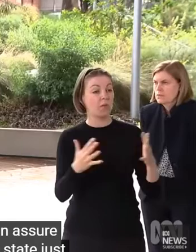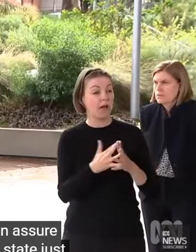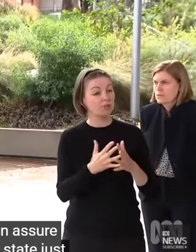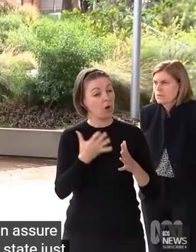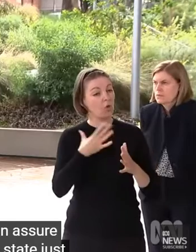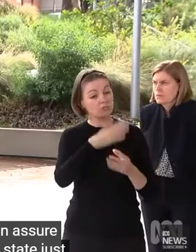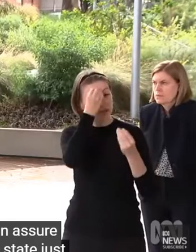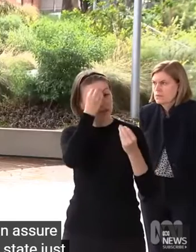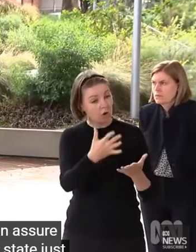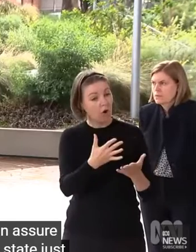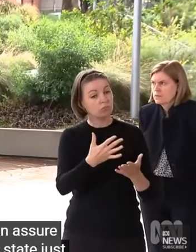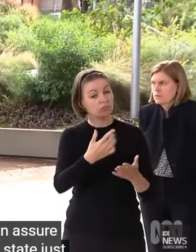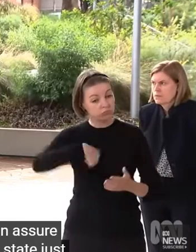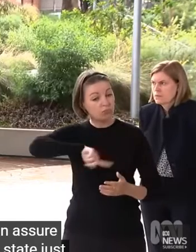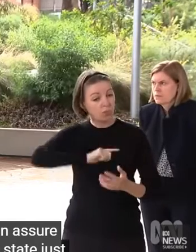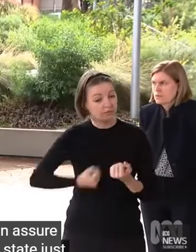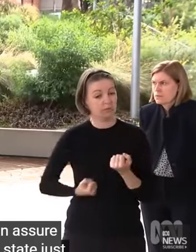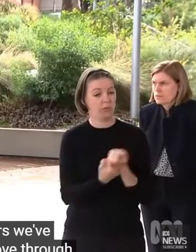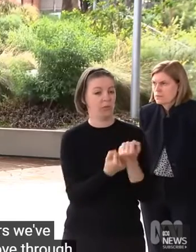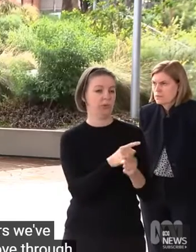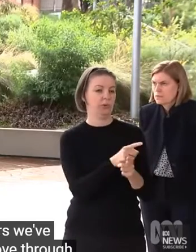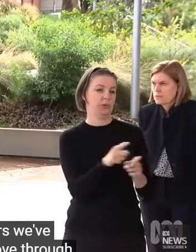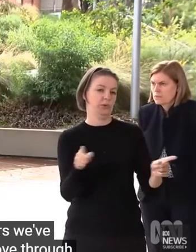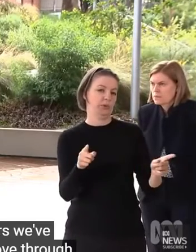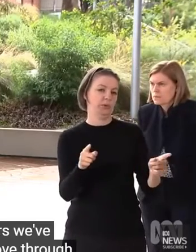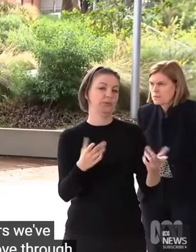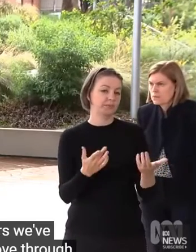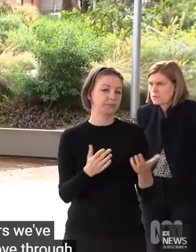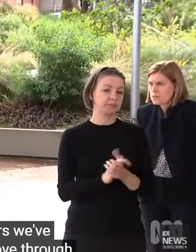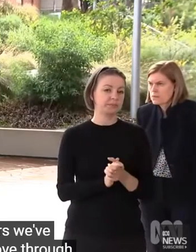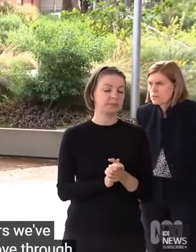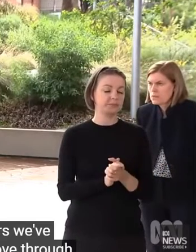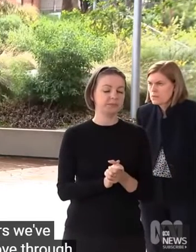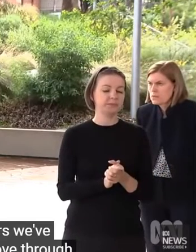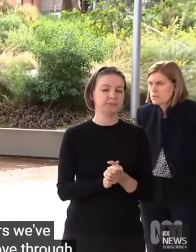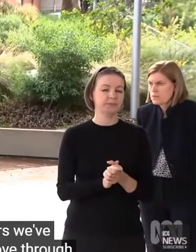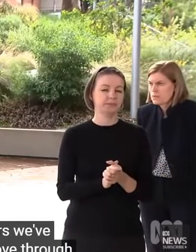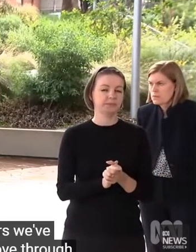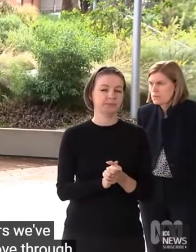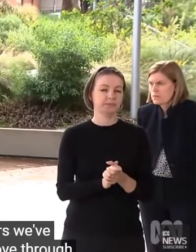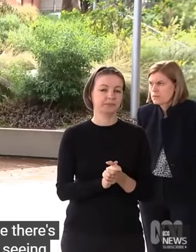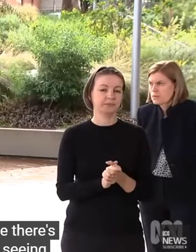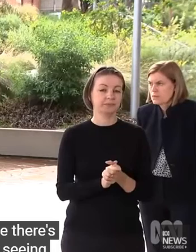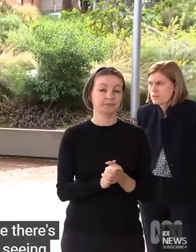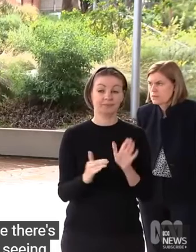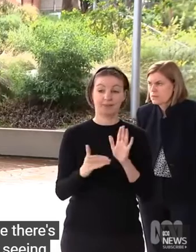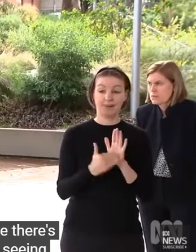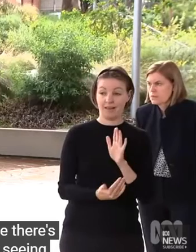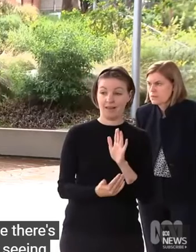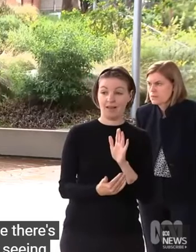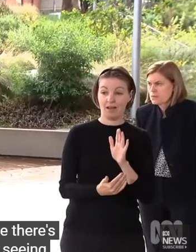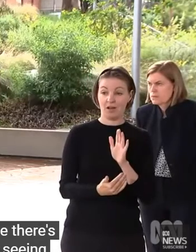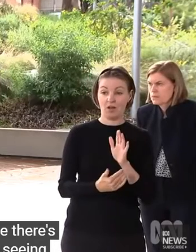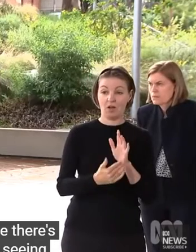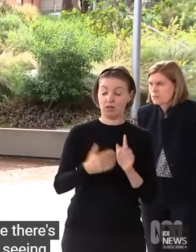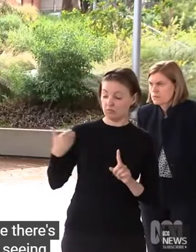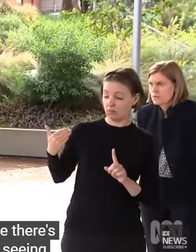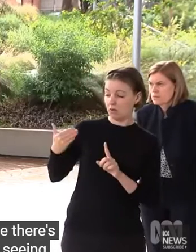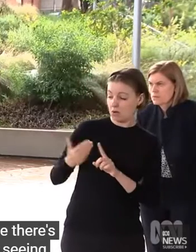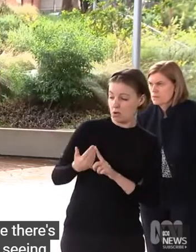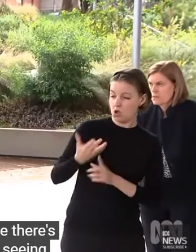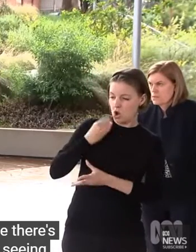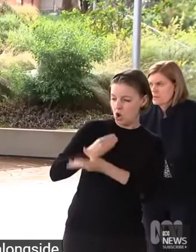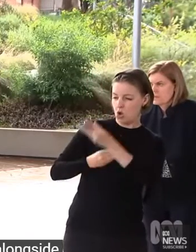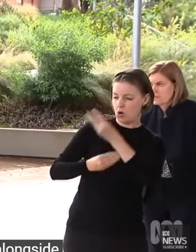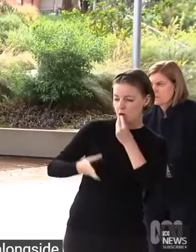back as we move through this transitional phase. There's no doubt we're now seeing what learning to live alongside the virus is